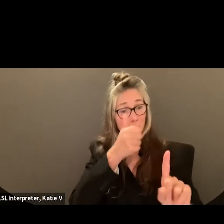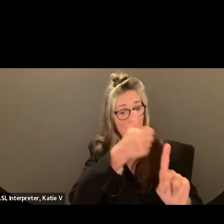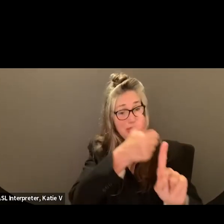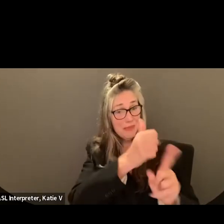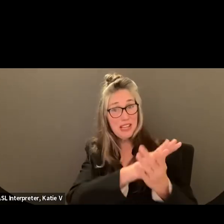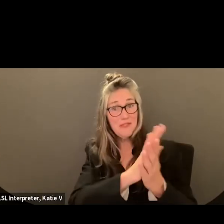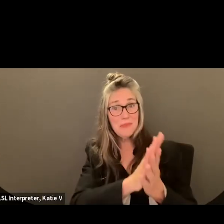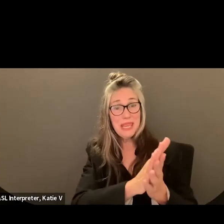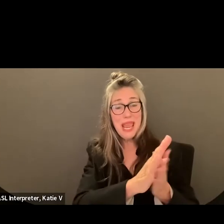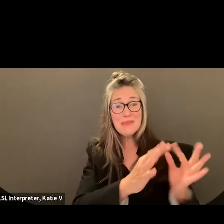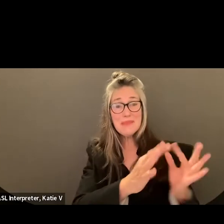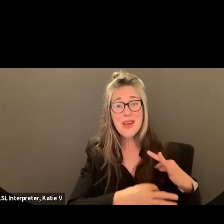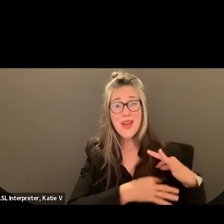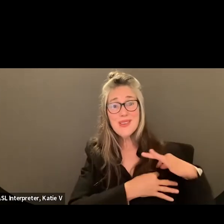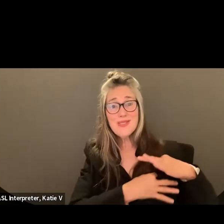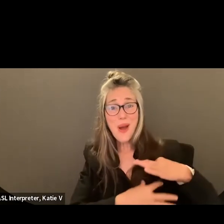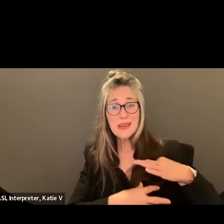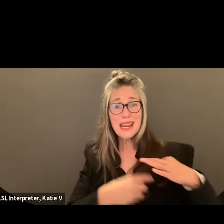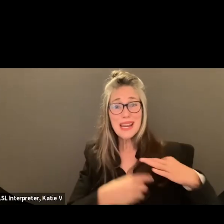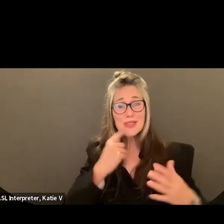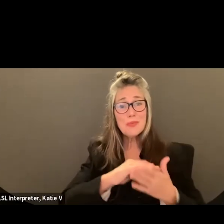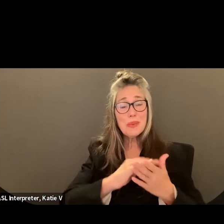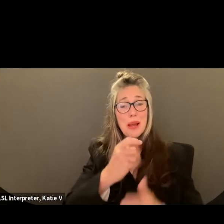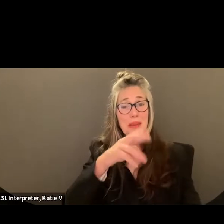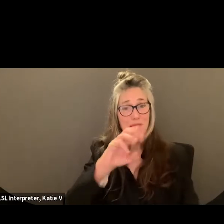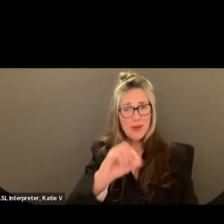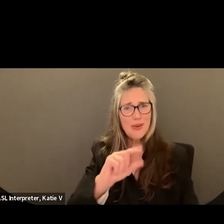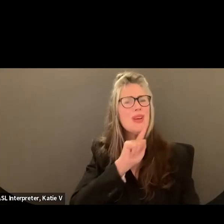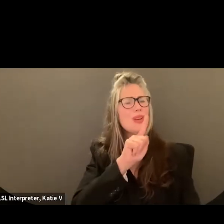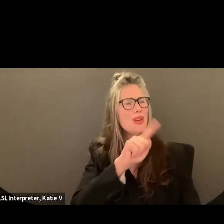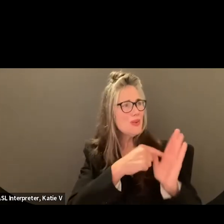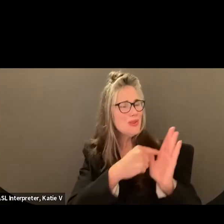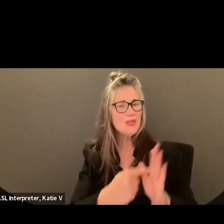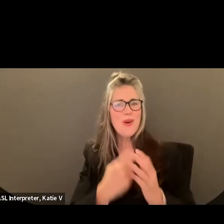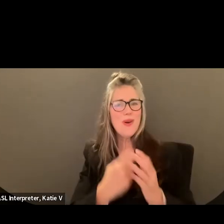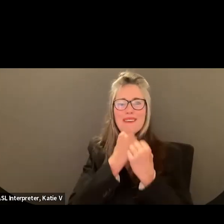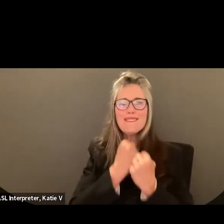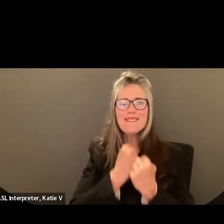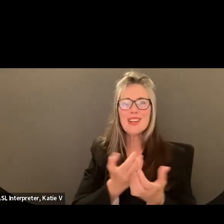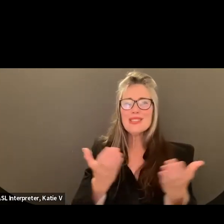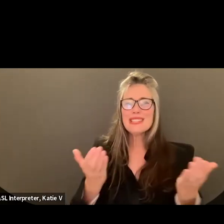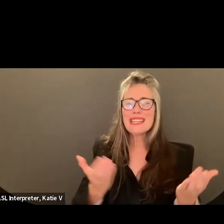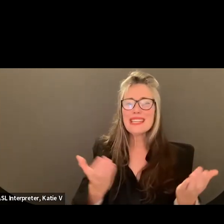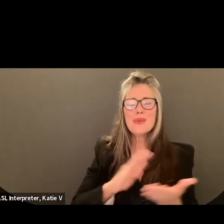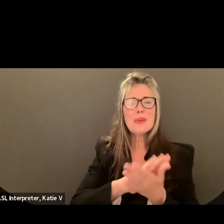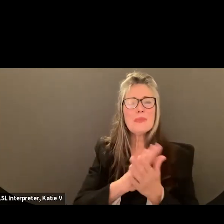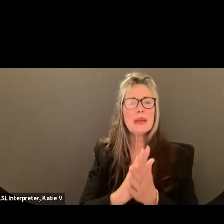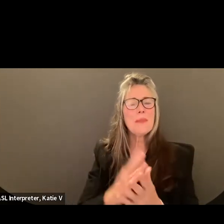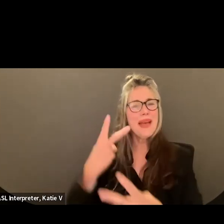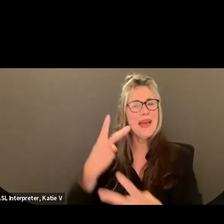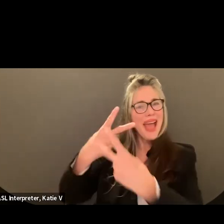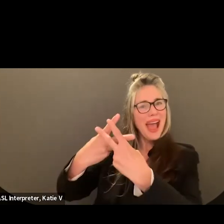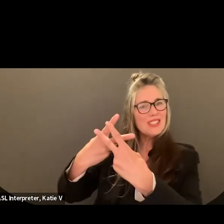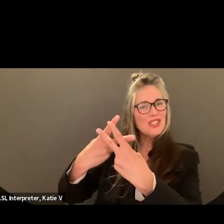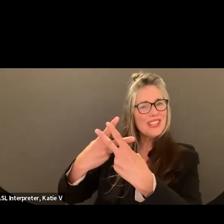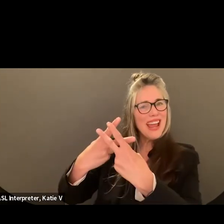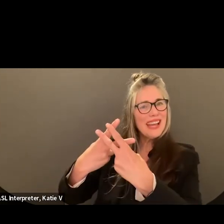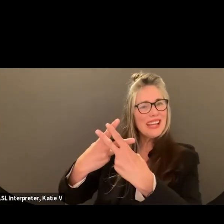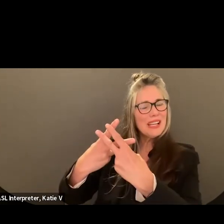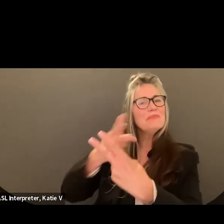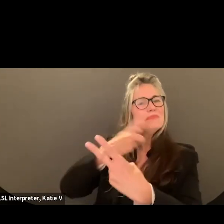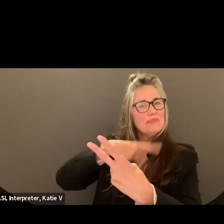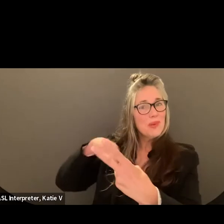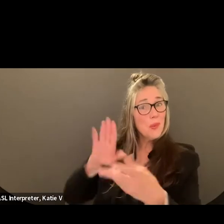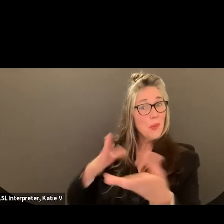that we hold true in Santa Barbara Unified as we continue to be hashtag we are unified. That